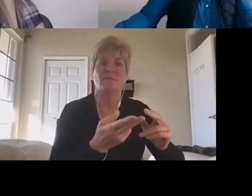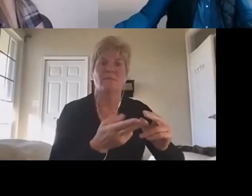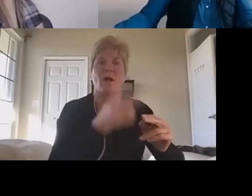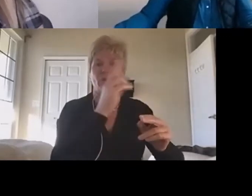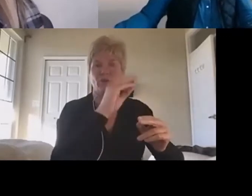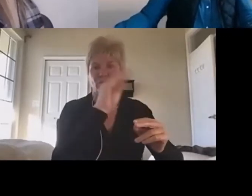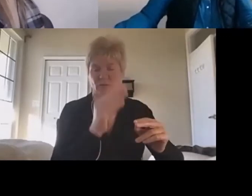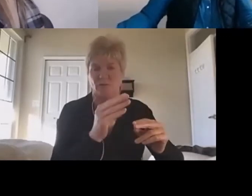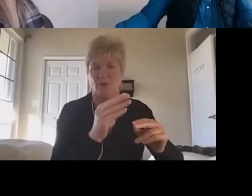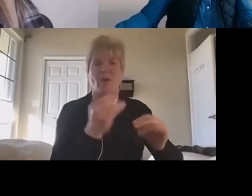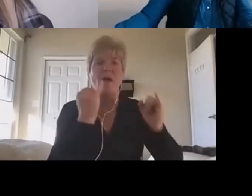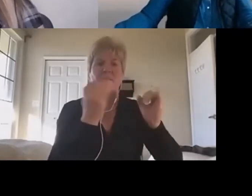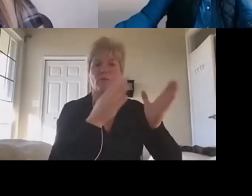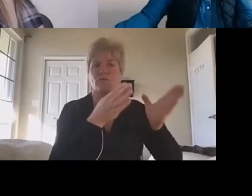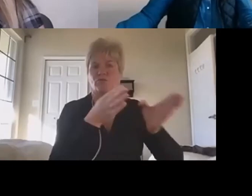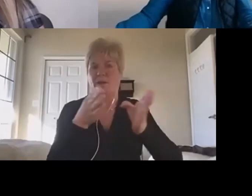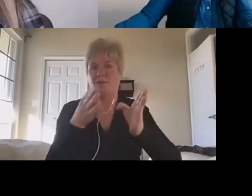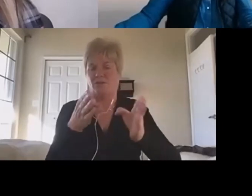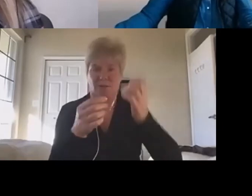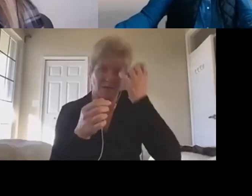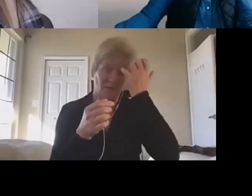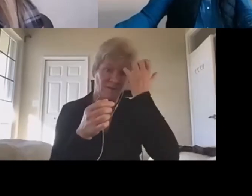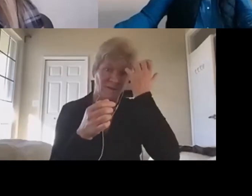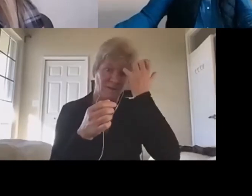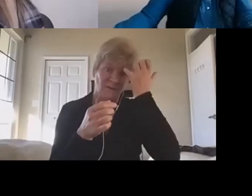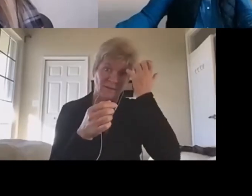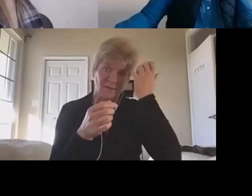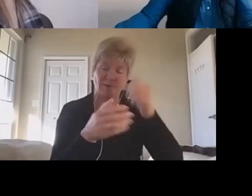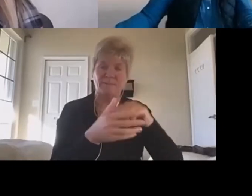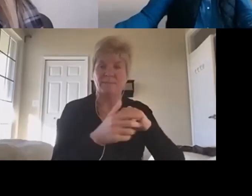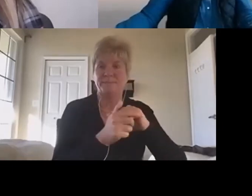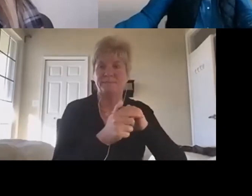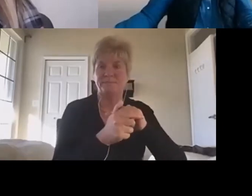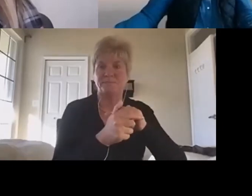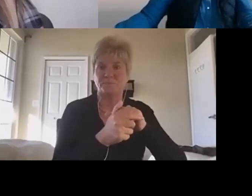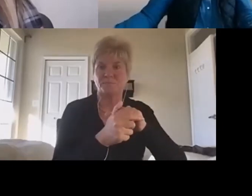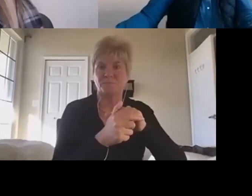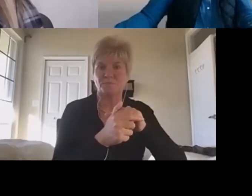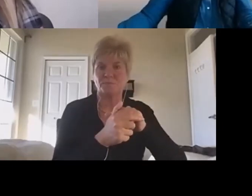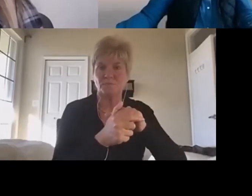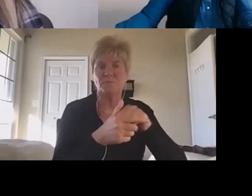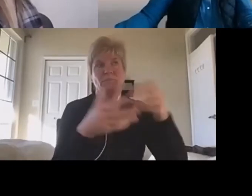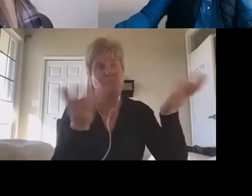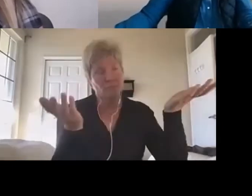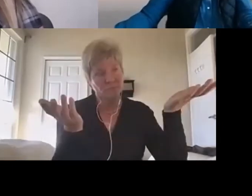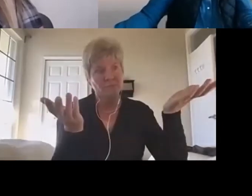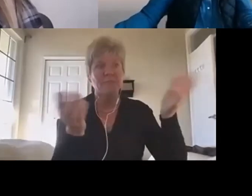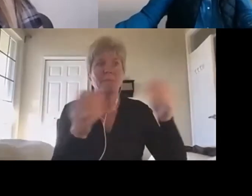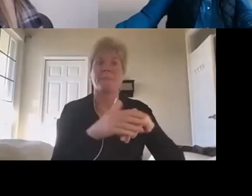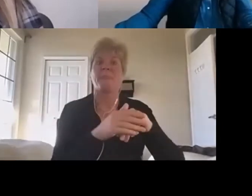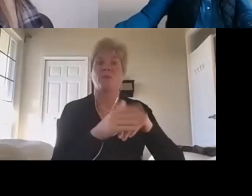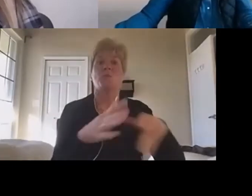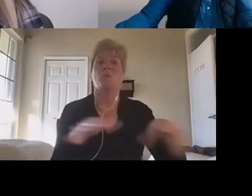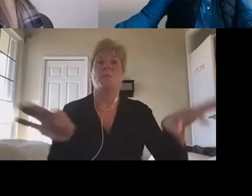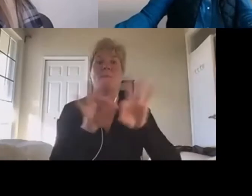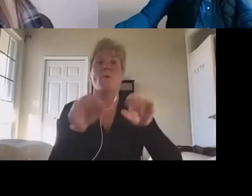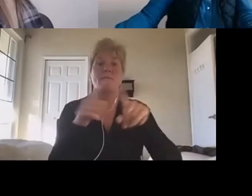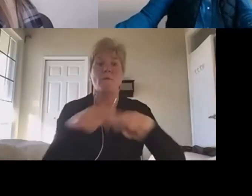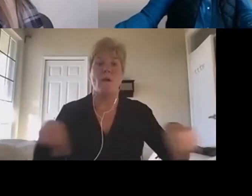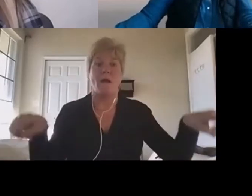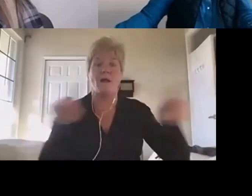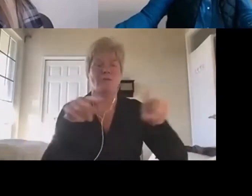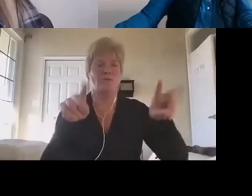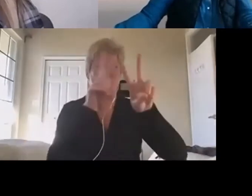I think it makes it behooves us to examine what we have been doing before